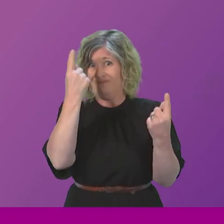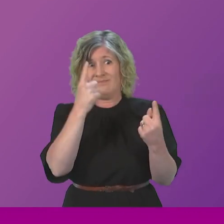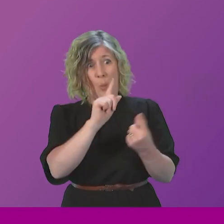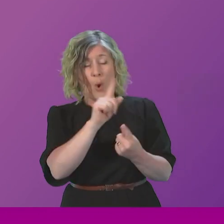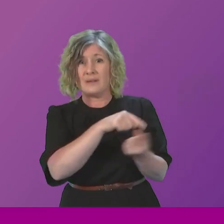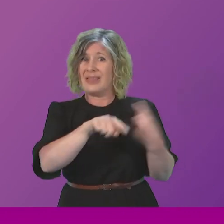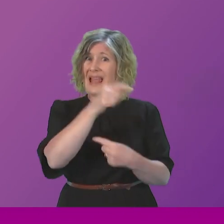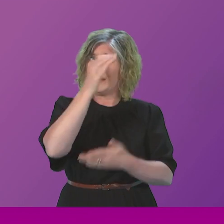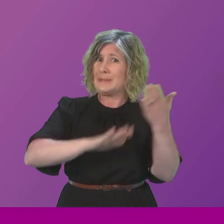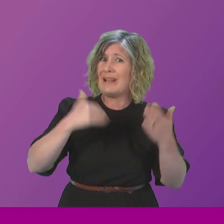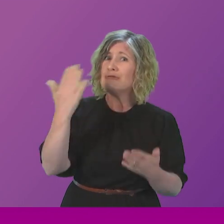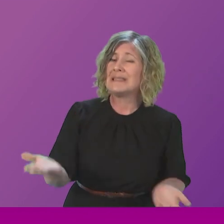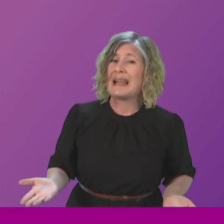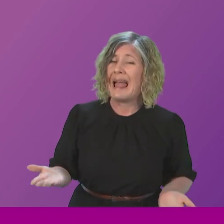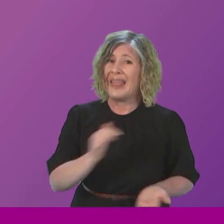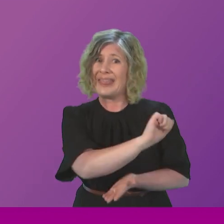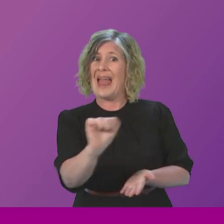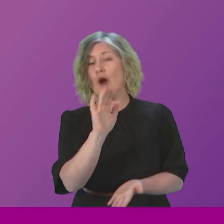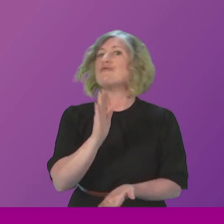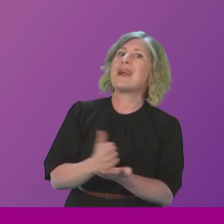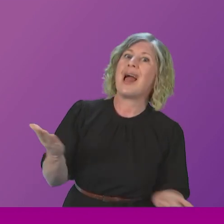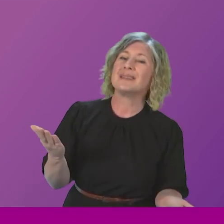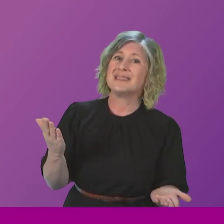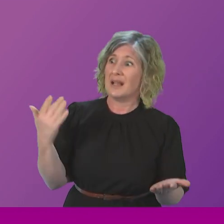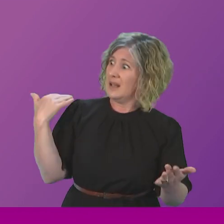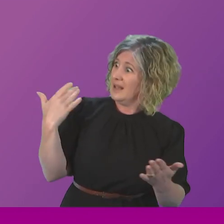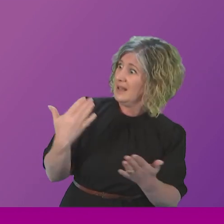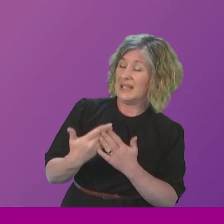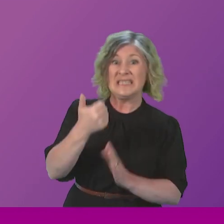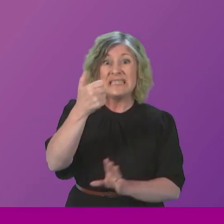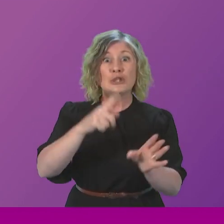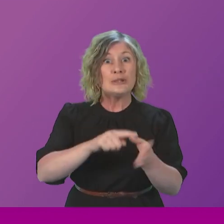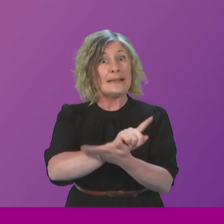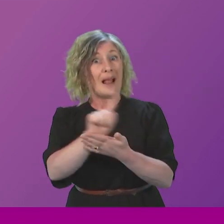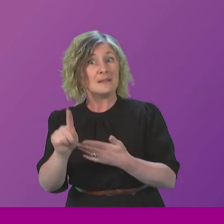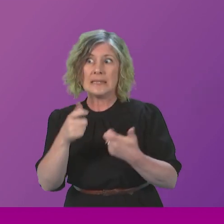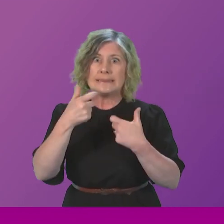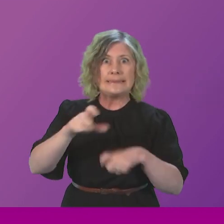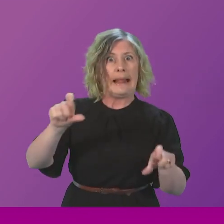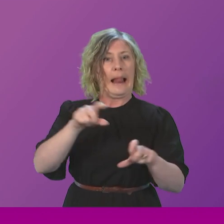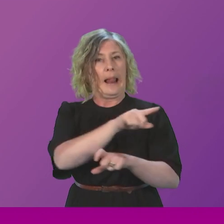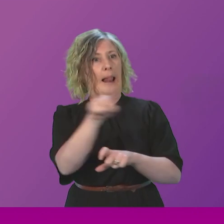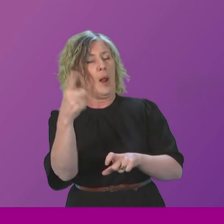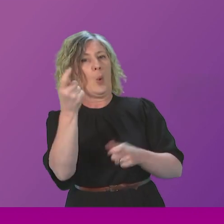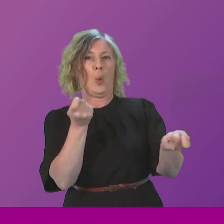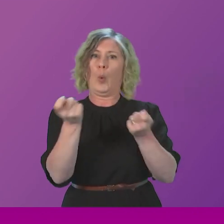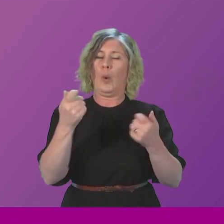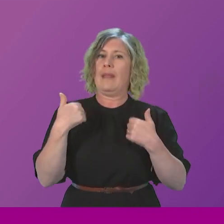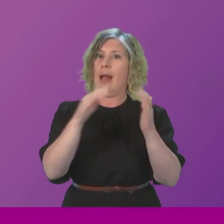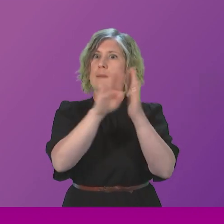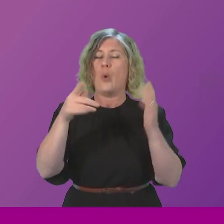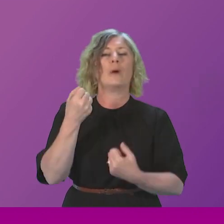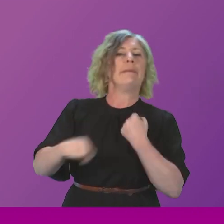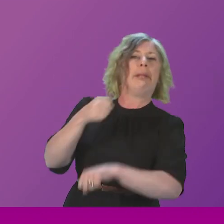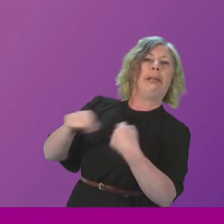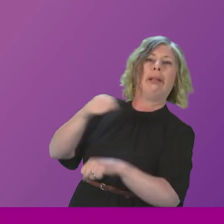face every single day. Because six years into this scandal and the established facts are being denied by a health board leadership who are prepared to do